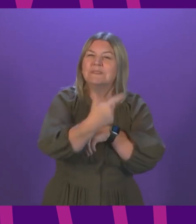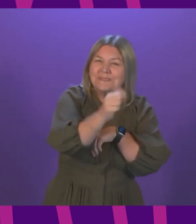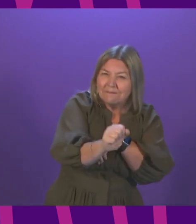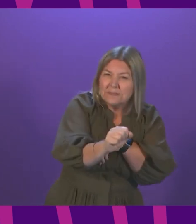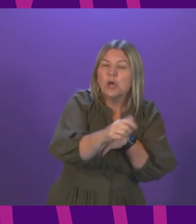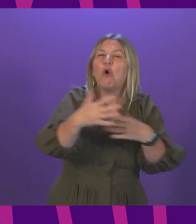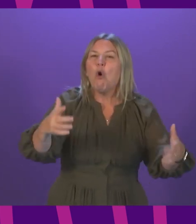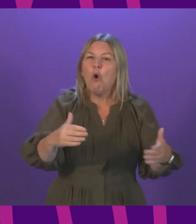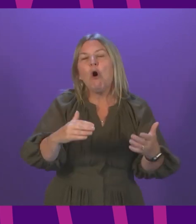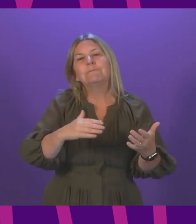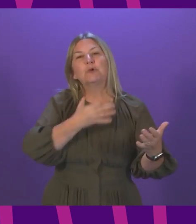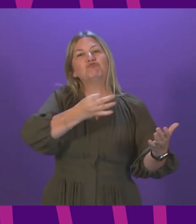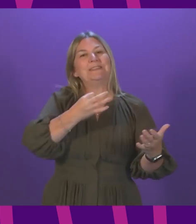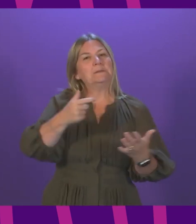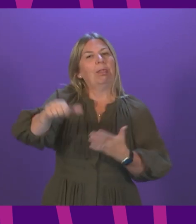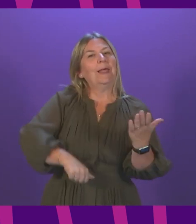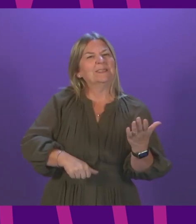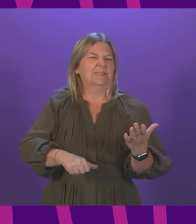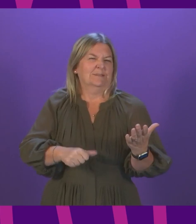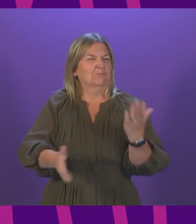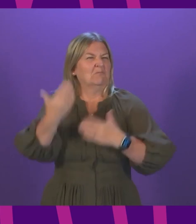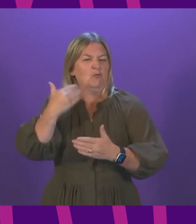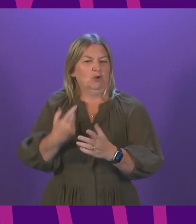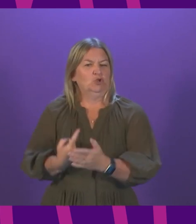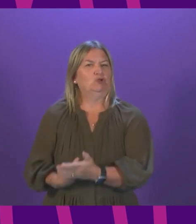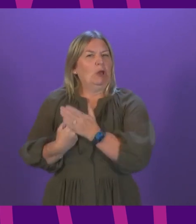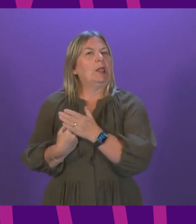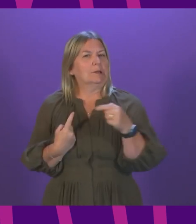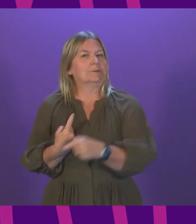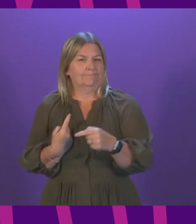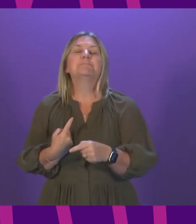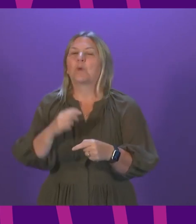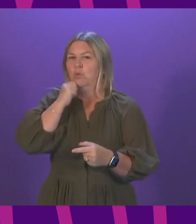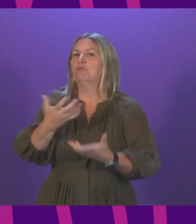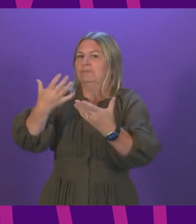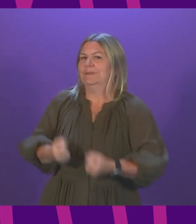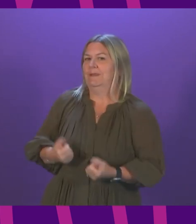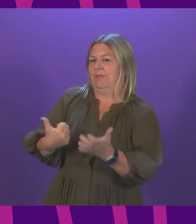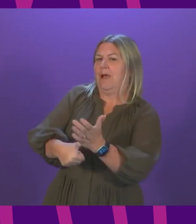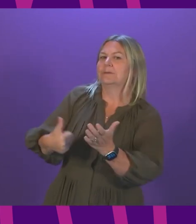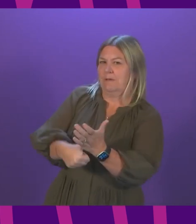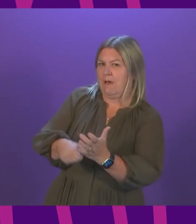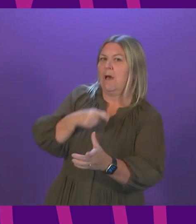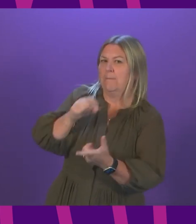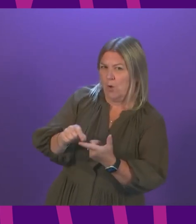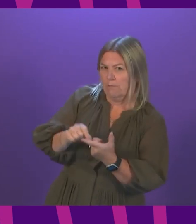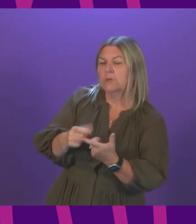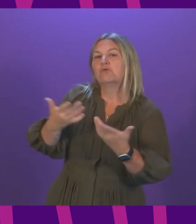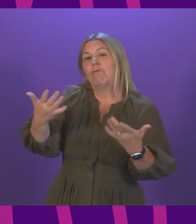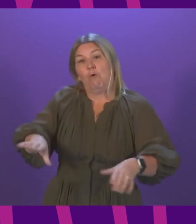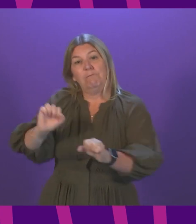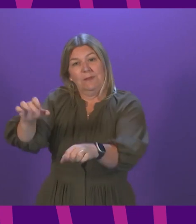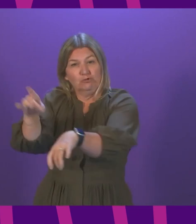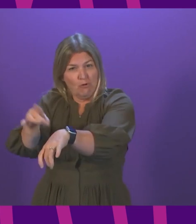previously the shielding list, will start to get booster jags. Notification of appointments will be either by letter or from